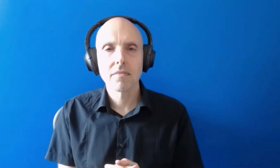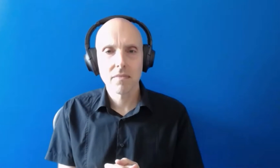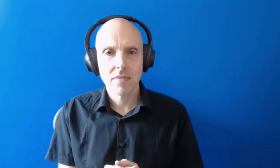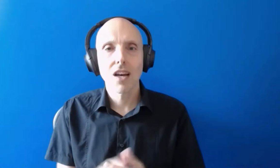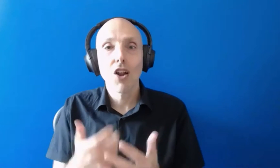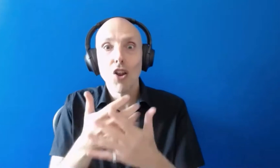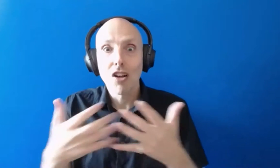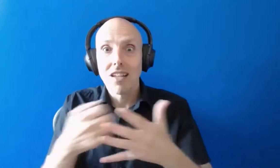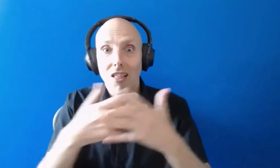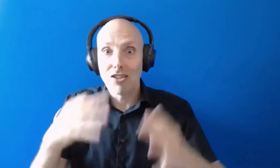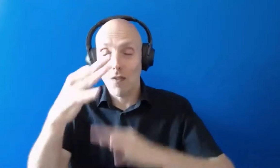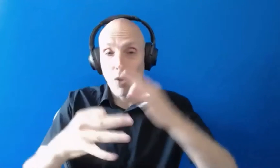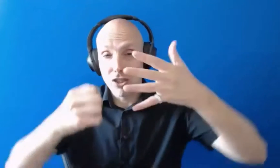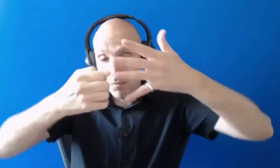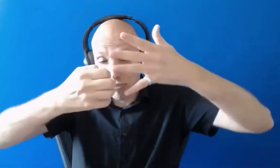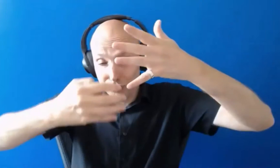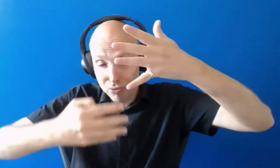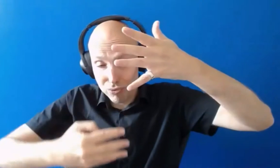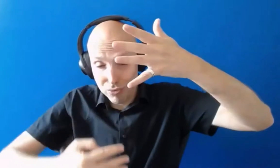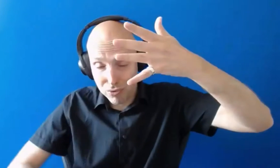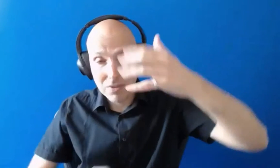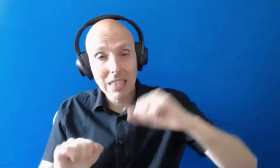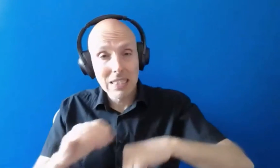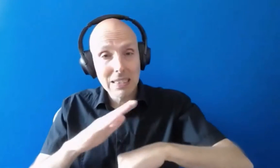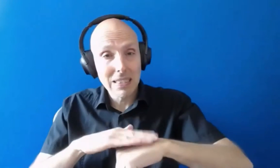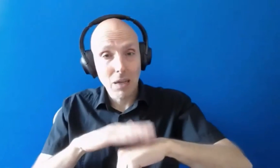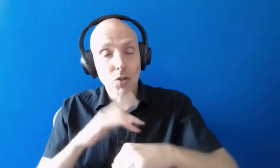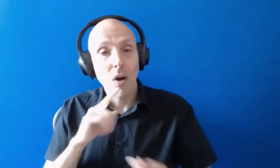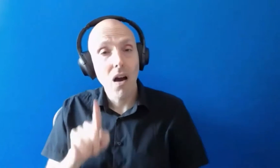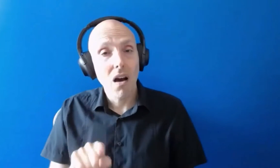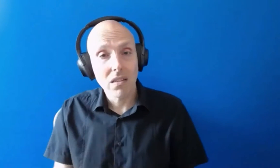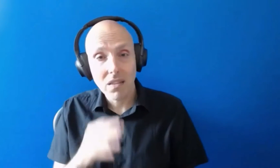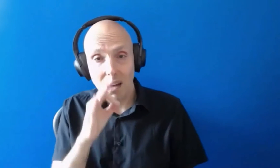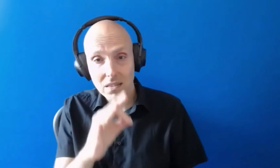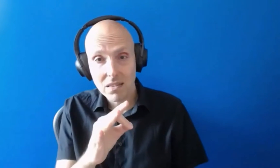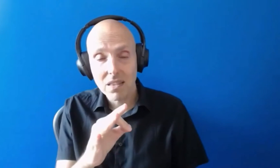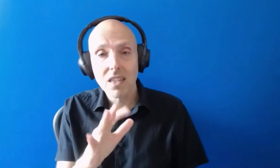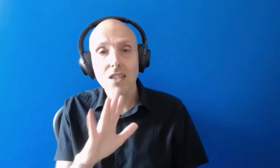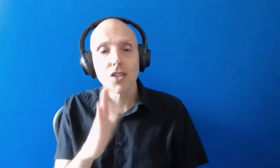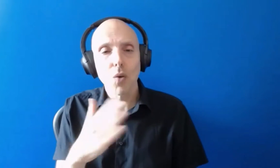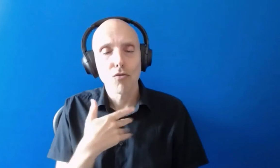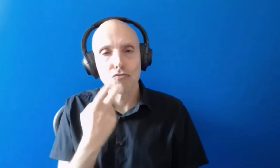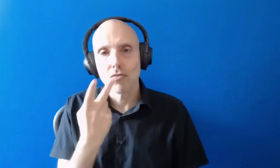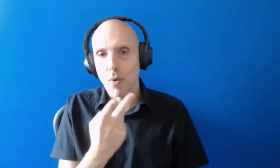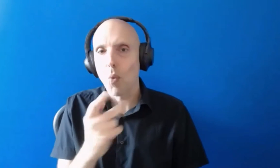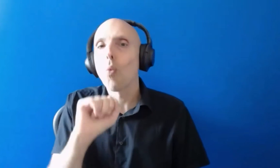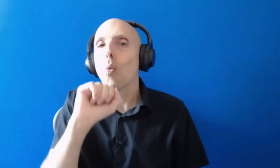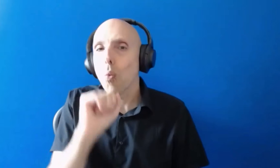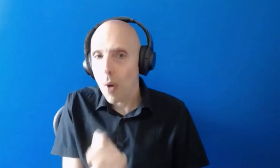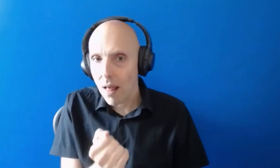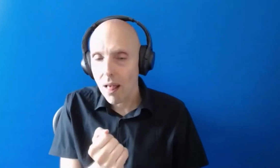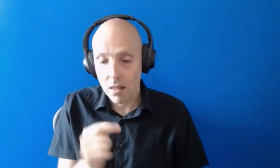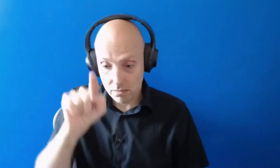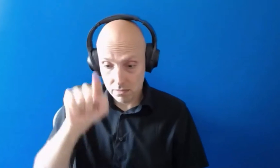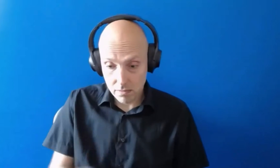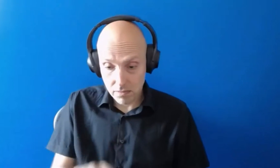questions that we didn't have time to ask but i just would like to reiterate that we absolutely will be looking at all of